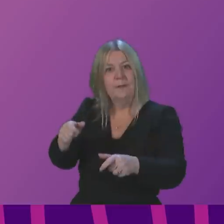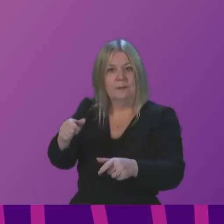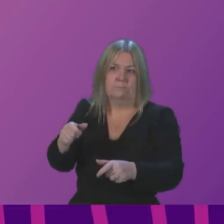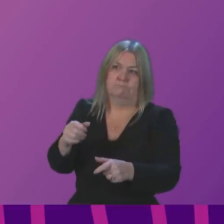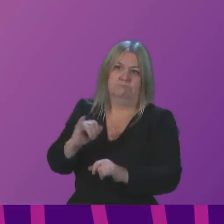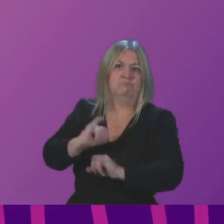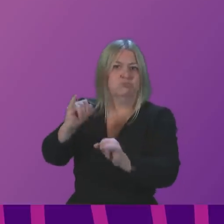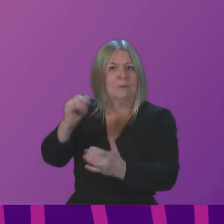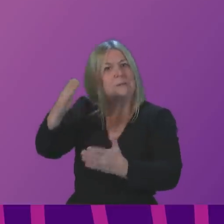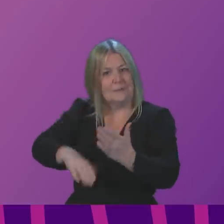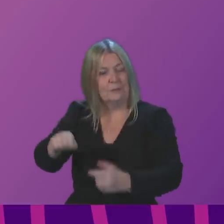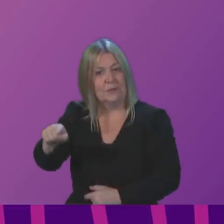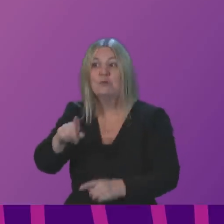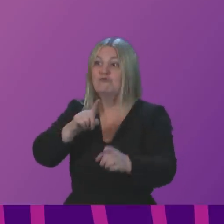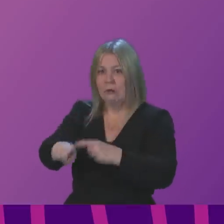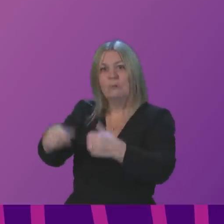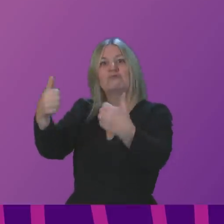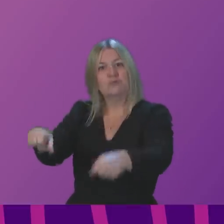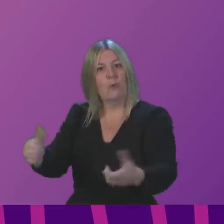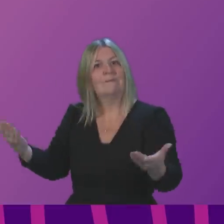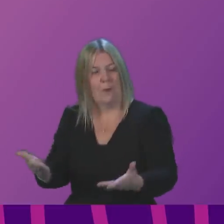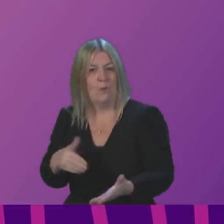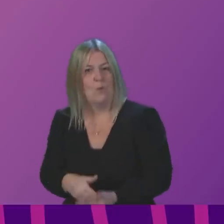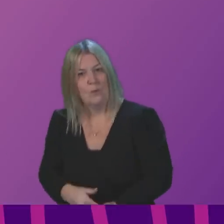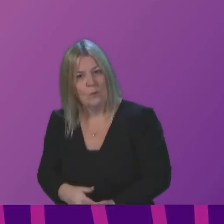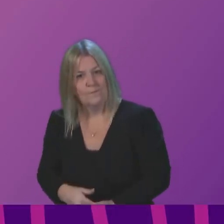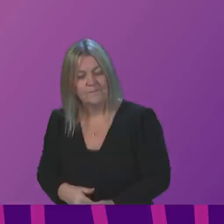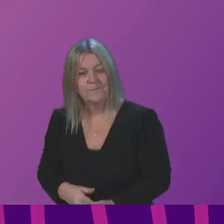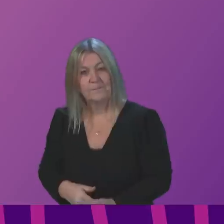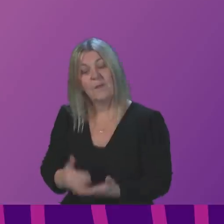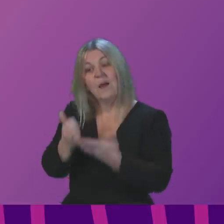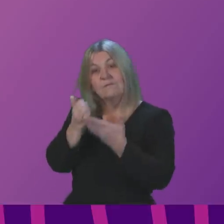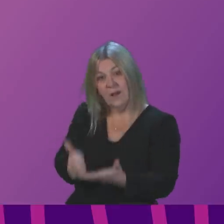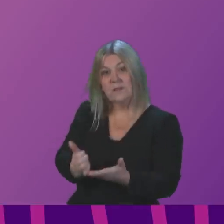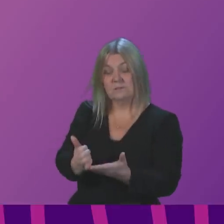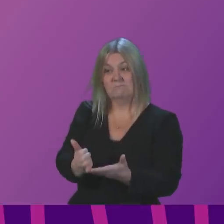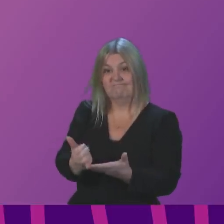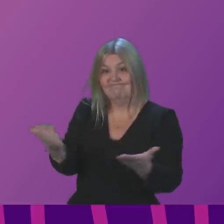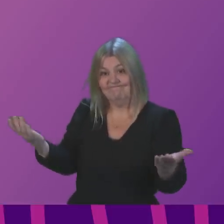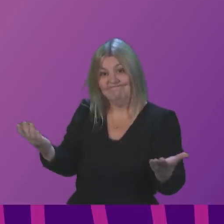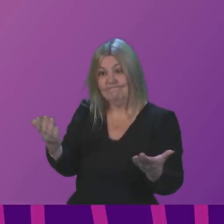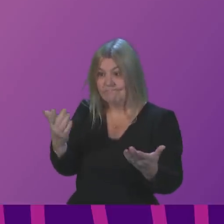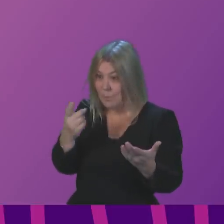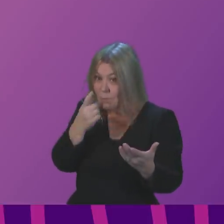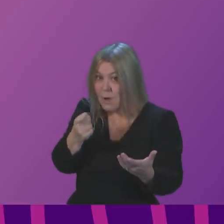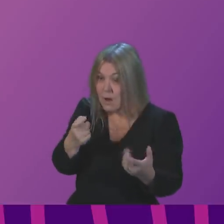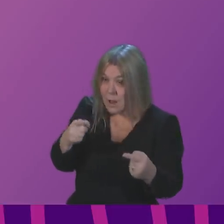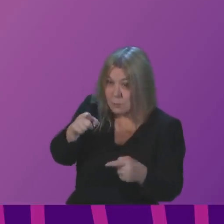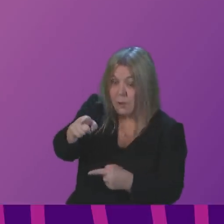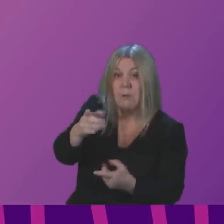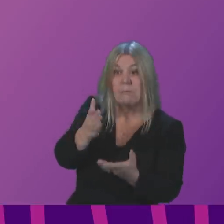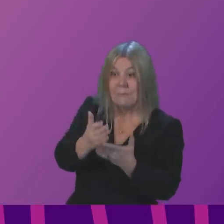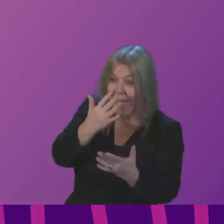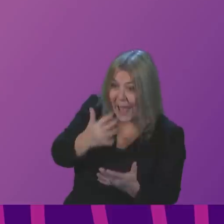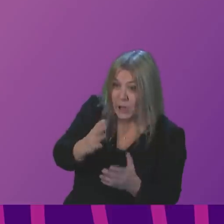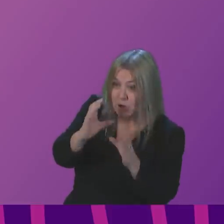We are rectifying that, that is being rectified and the advice remains. If you are eligible for your vaccination within the new guidance,